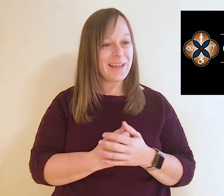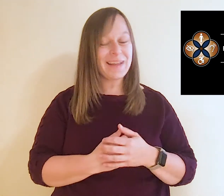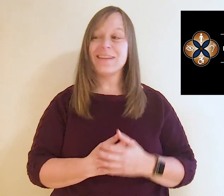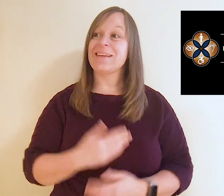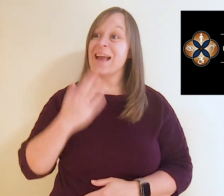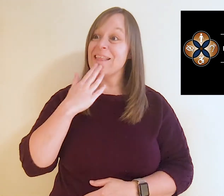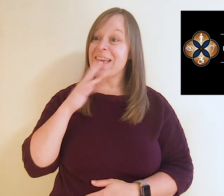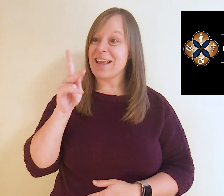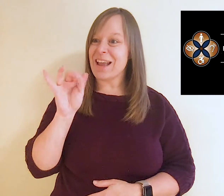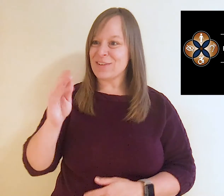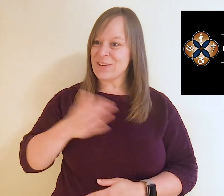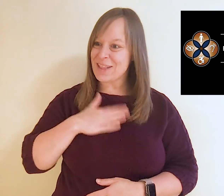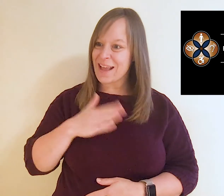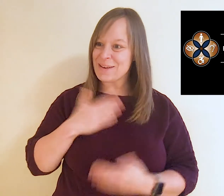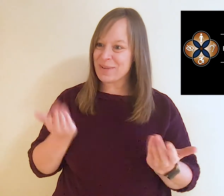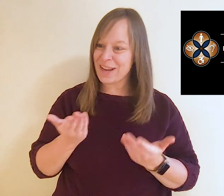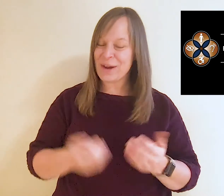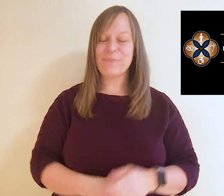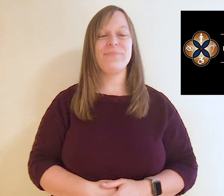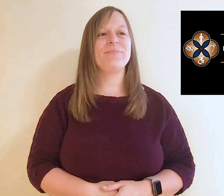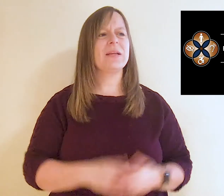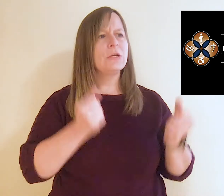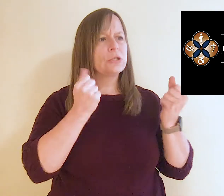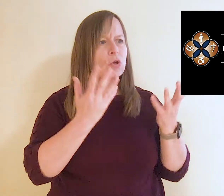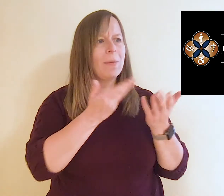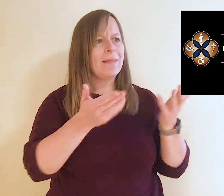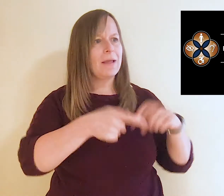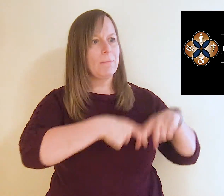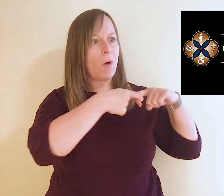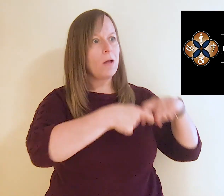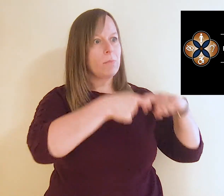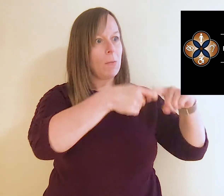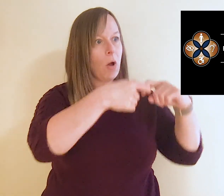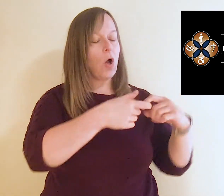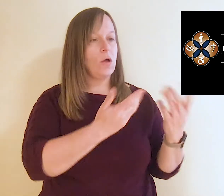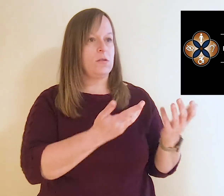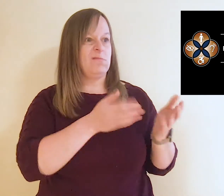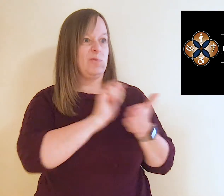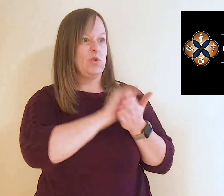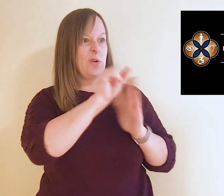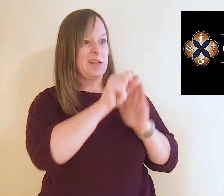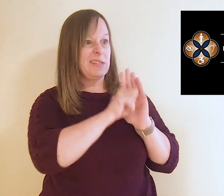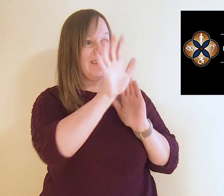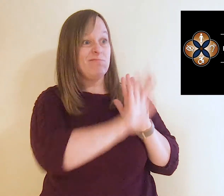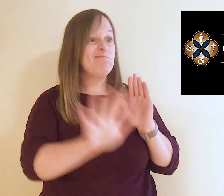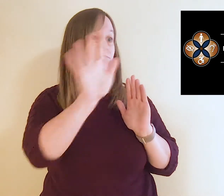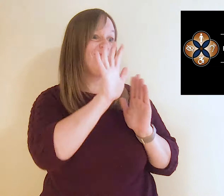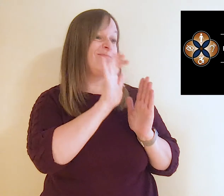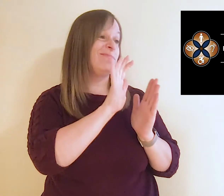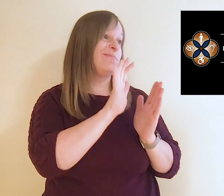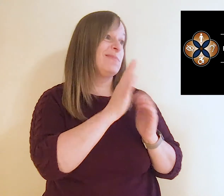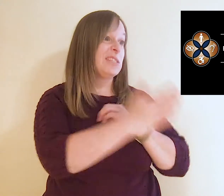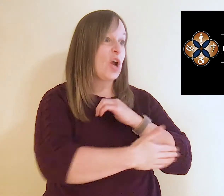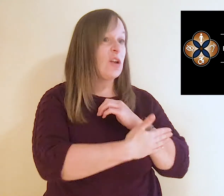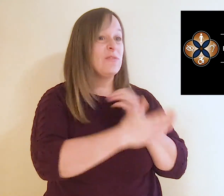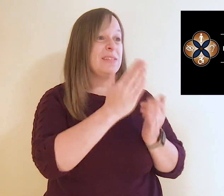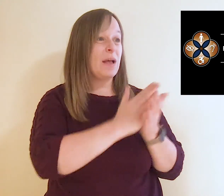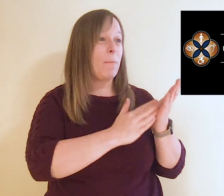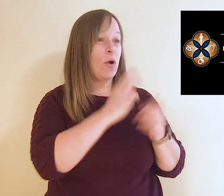us today. Thanks, Katrin. Glad to be here. So many things are on pause right now in New York State and really around the country and still in some